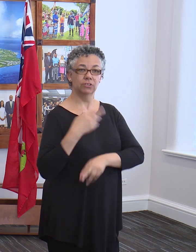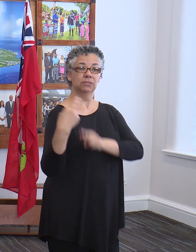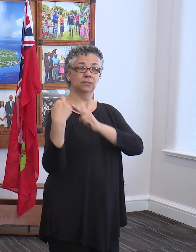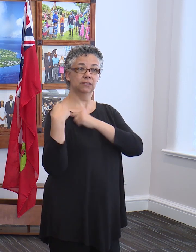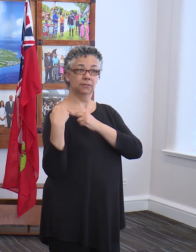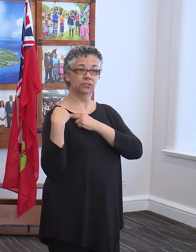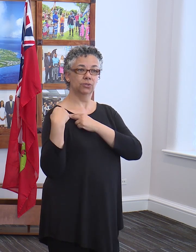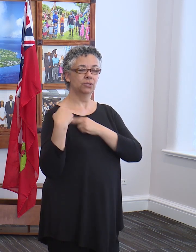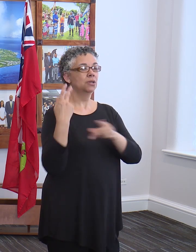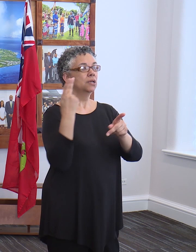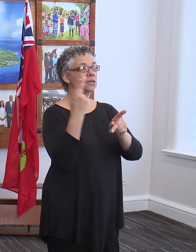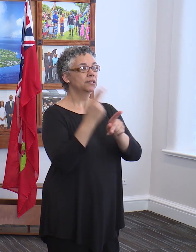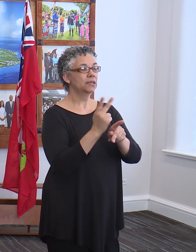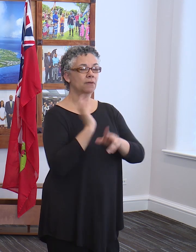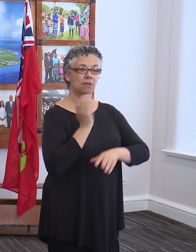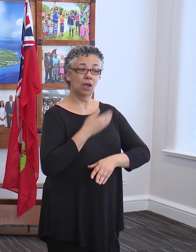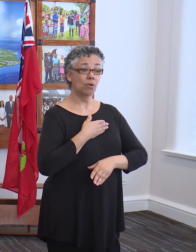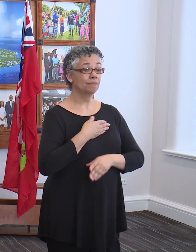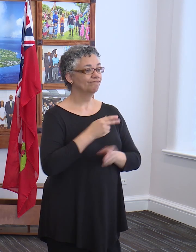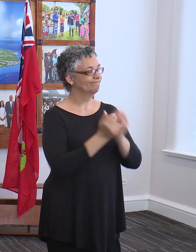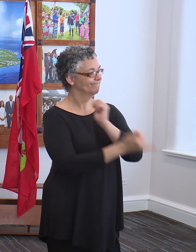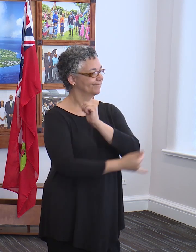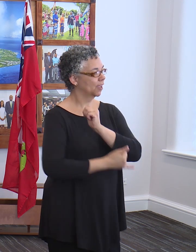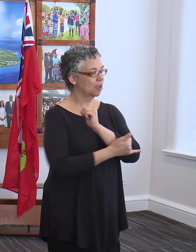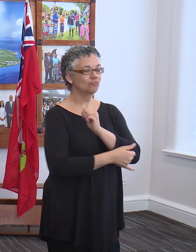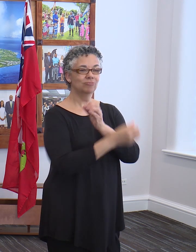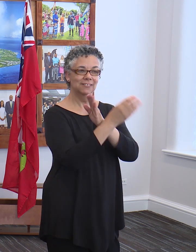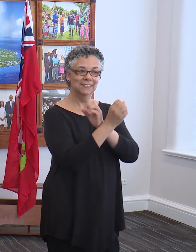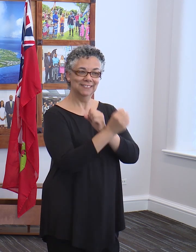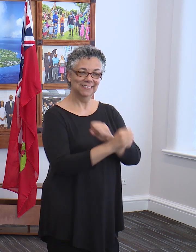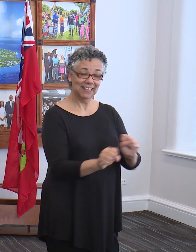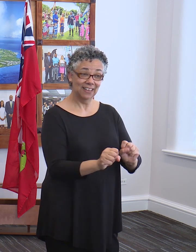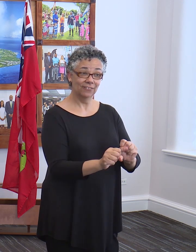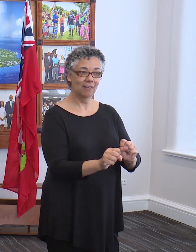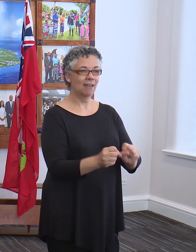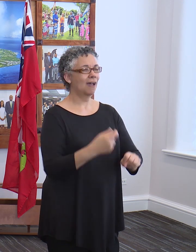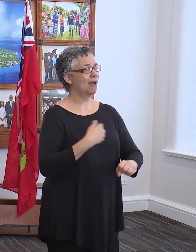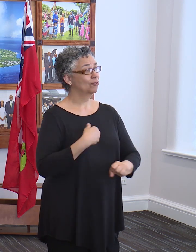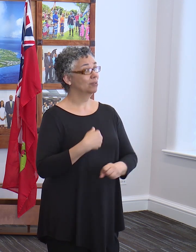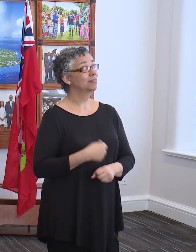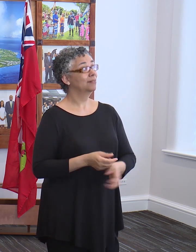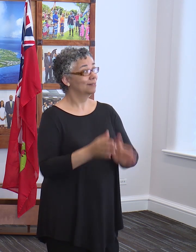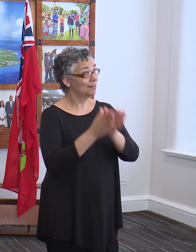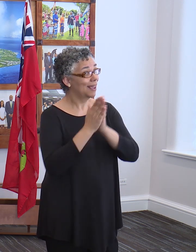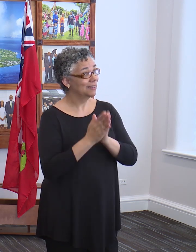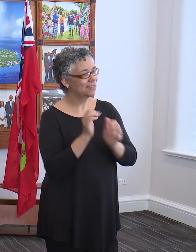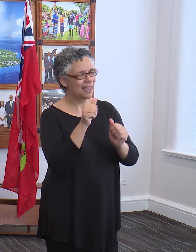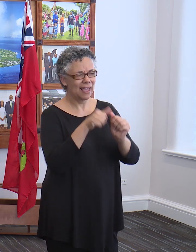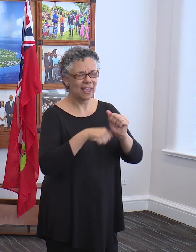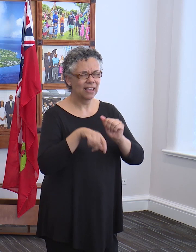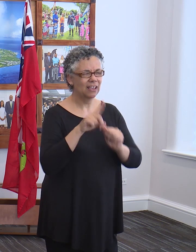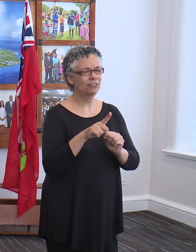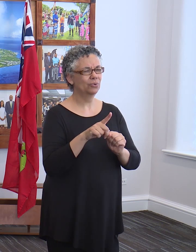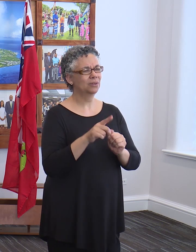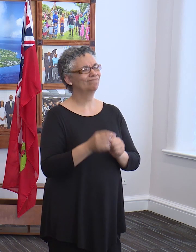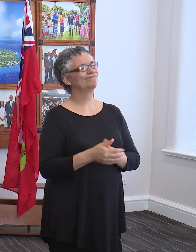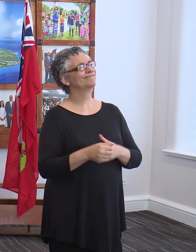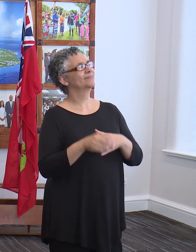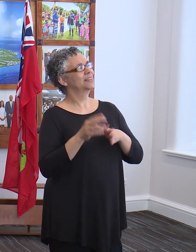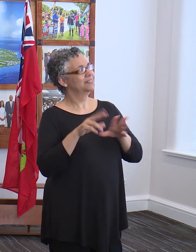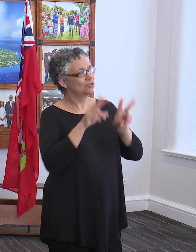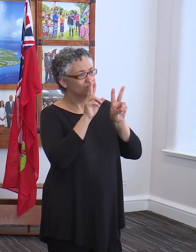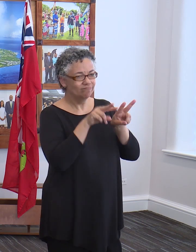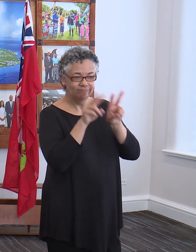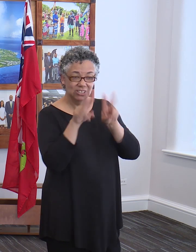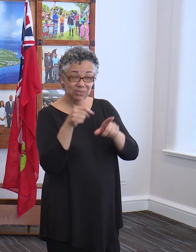of us to keep our country safe, and I am going to ask that everyone, police themselves, police their neighbors,